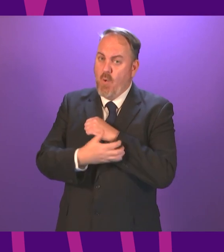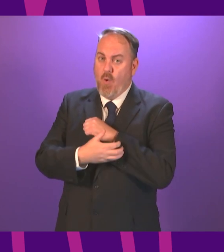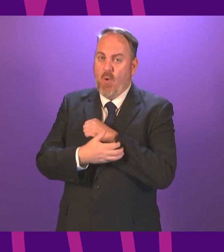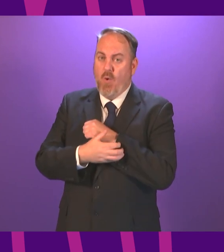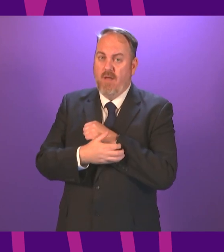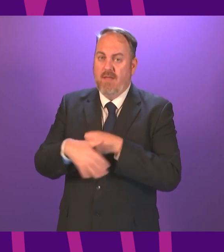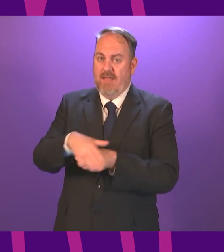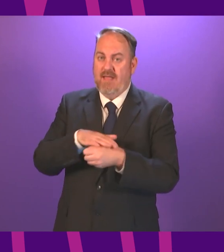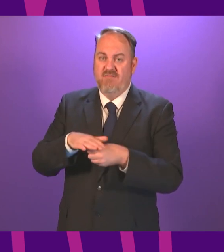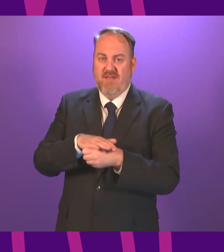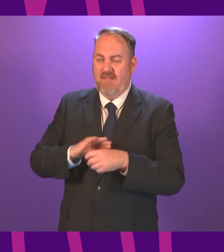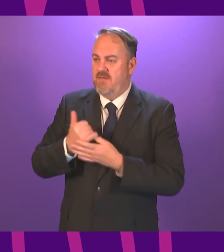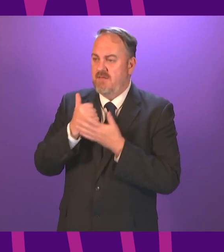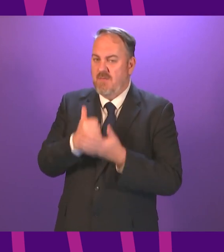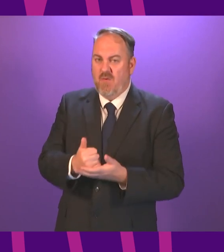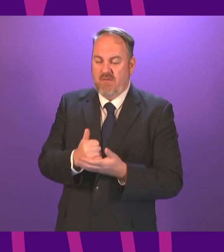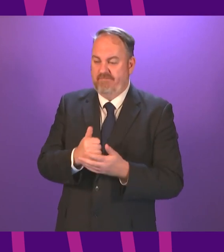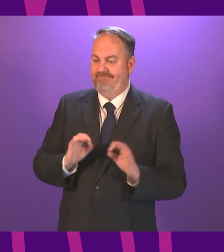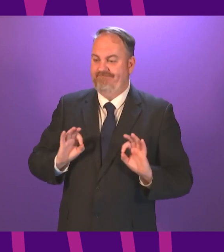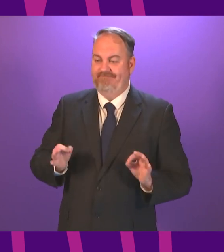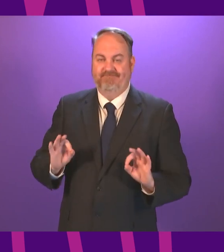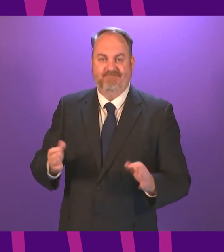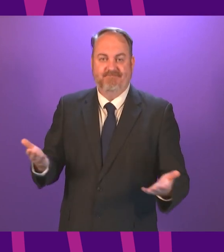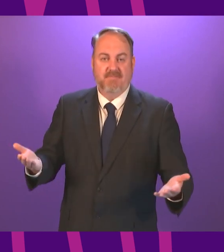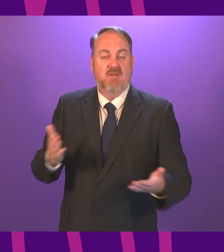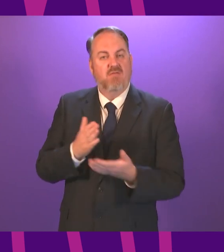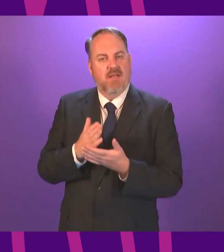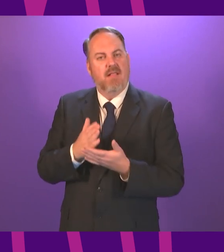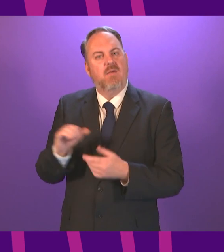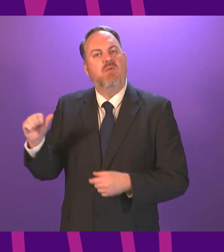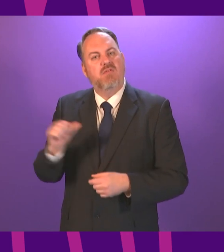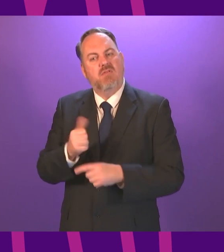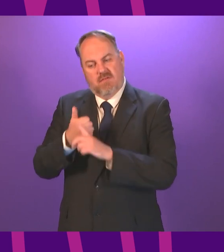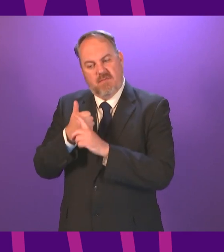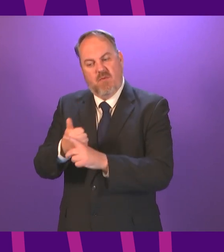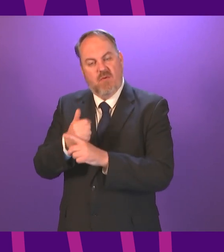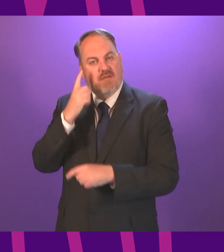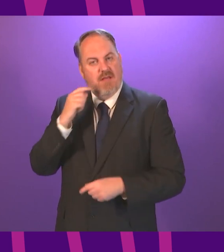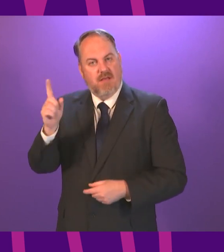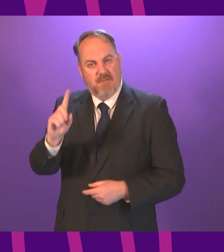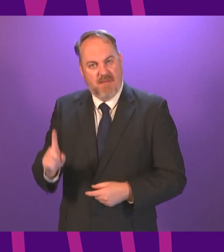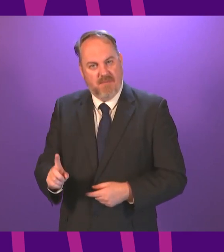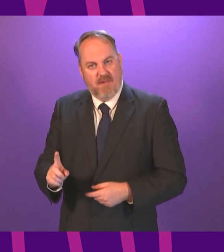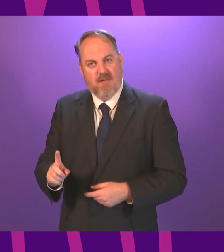our responsibility as MSPs to make sure we implement policies to provide young people with the tools that they need to succeed in life